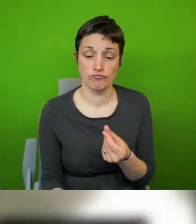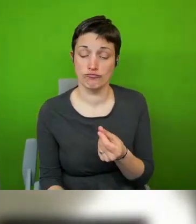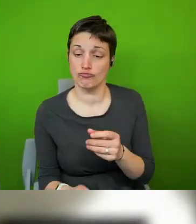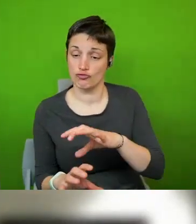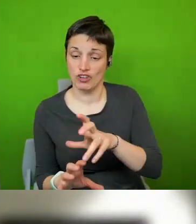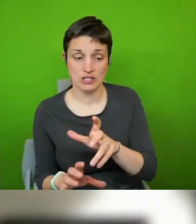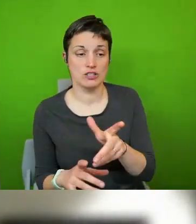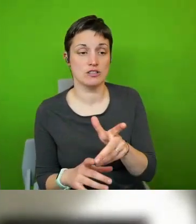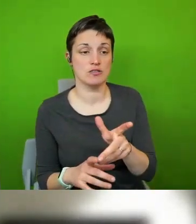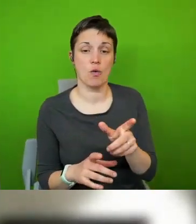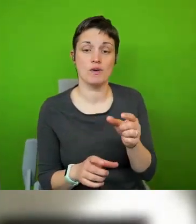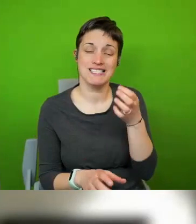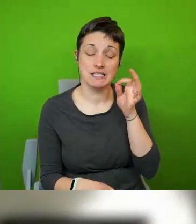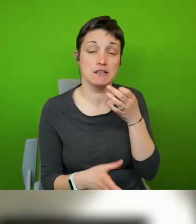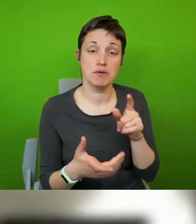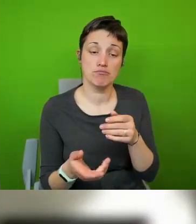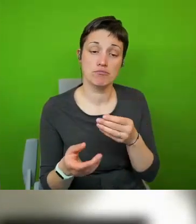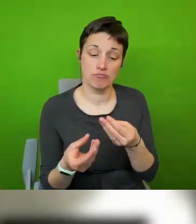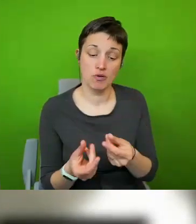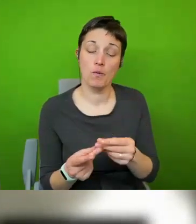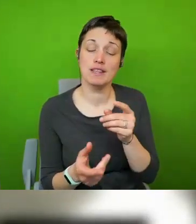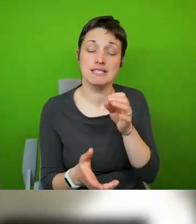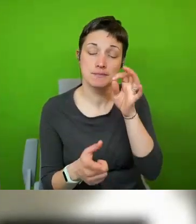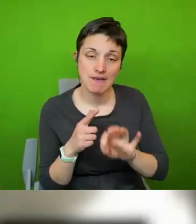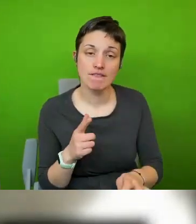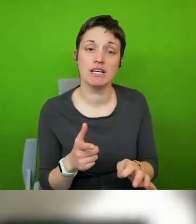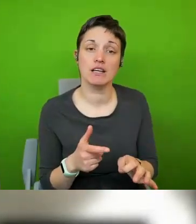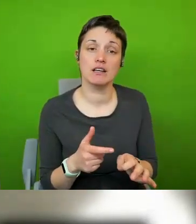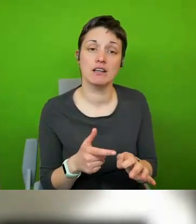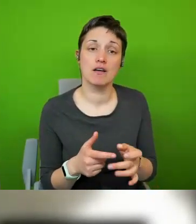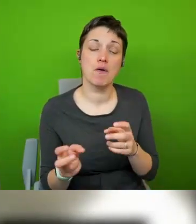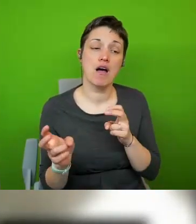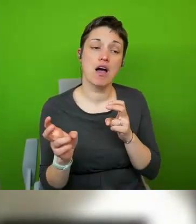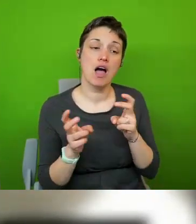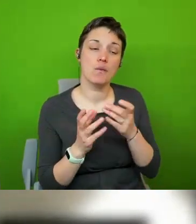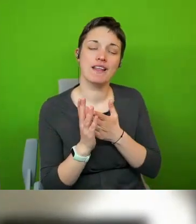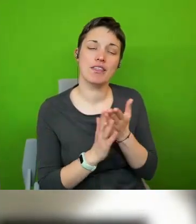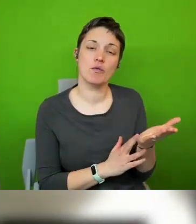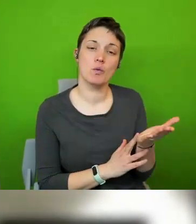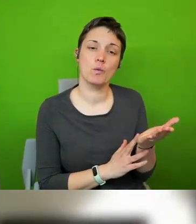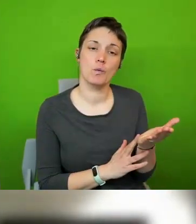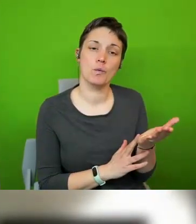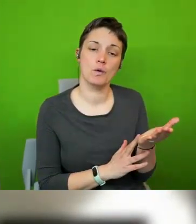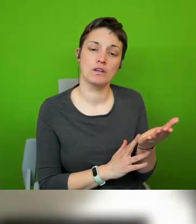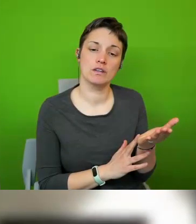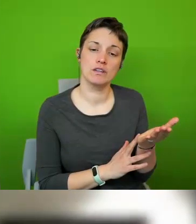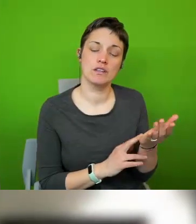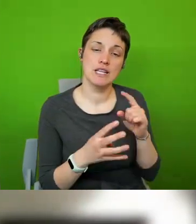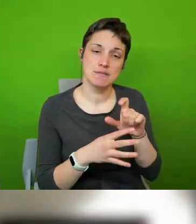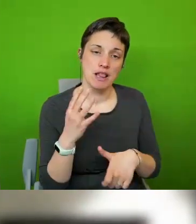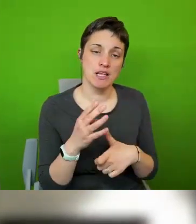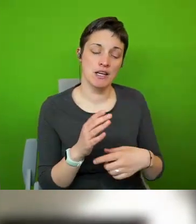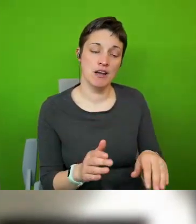been dealing with very specifically uh by arguing through the um the disabilities rights convention